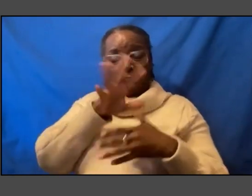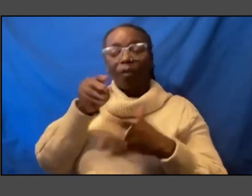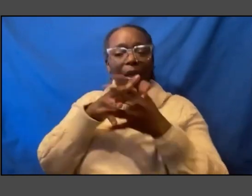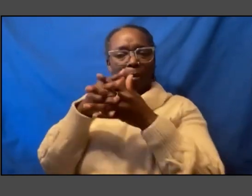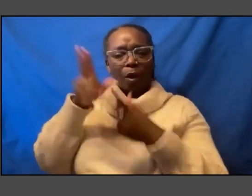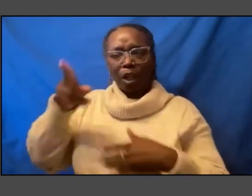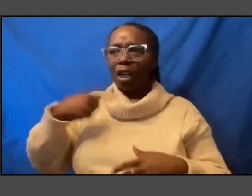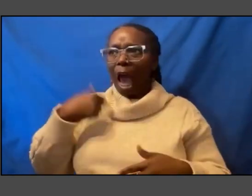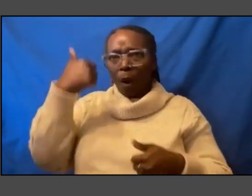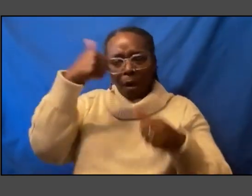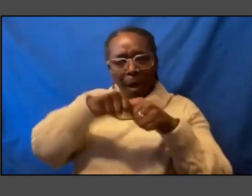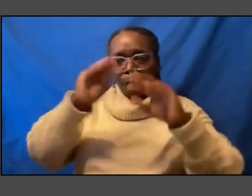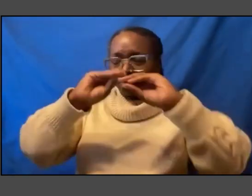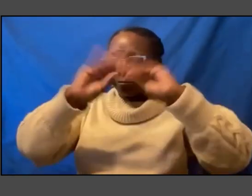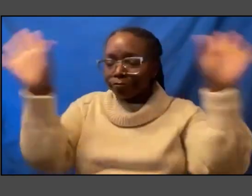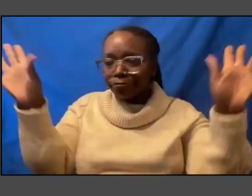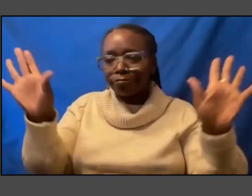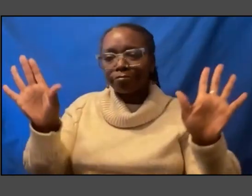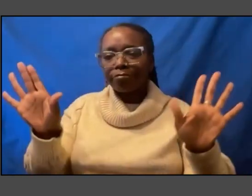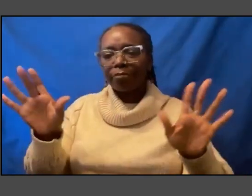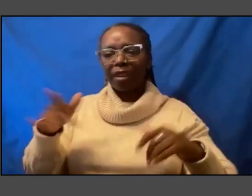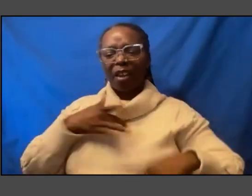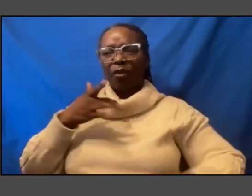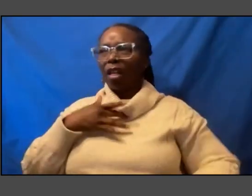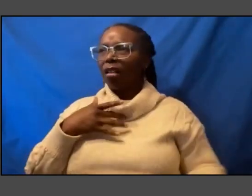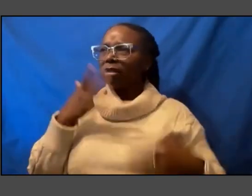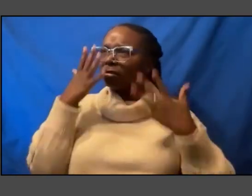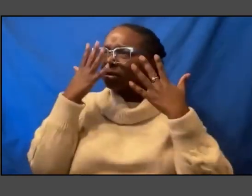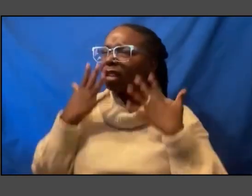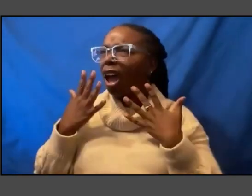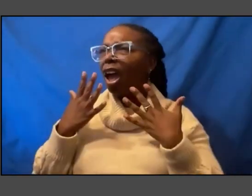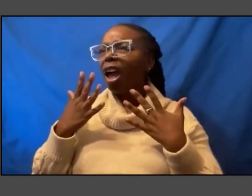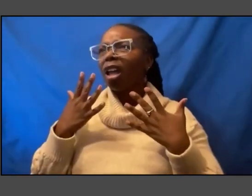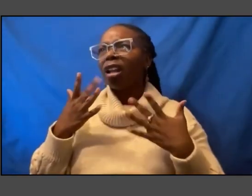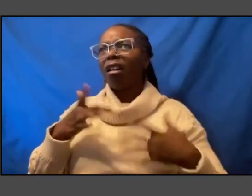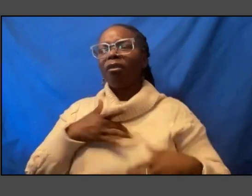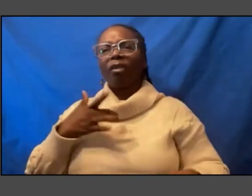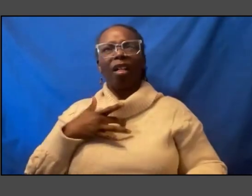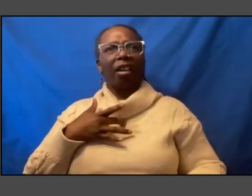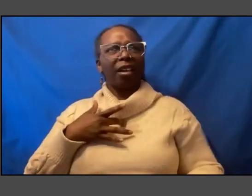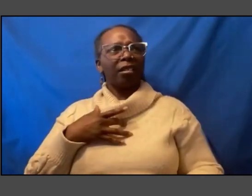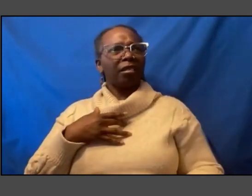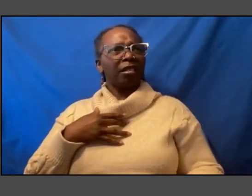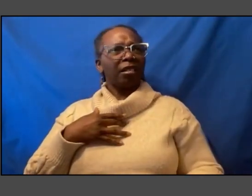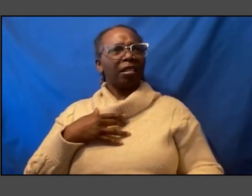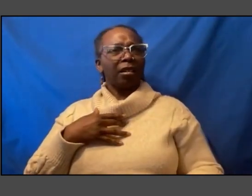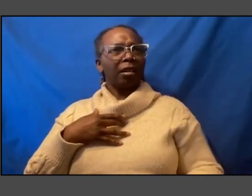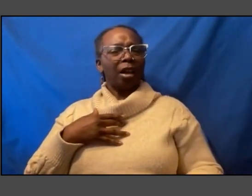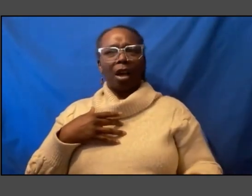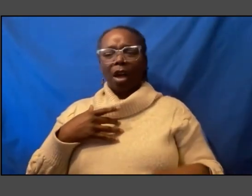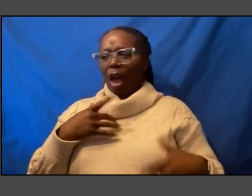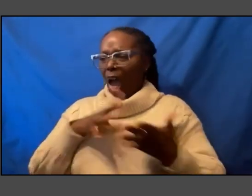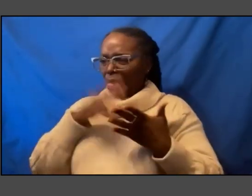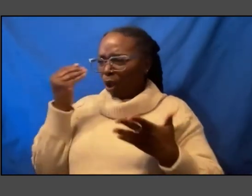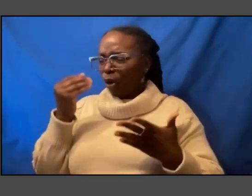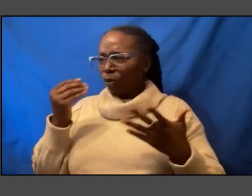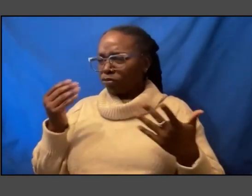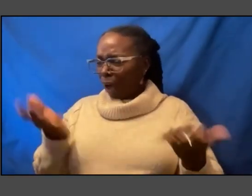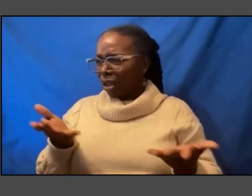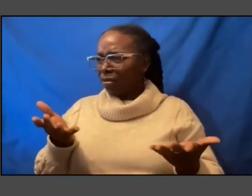remember feeling sad and I remember also feeling what did I just learn is is that who we are is that where